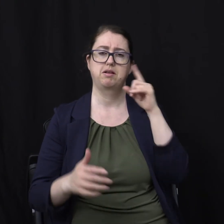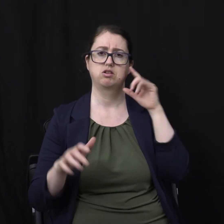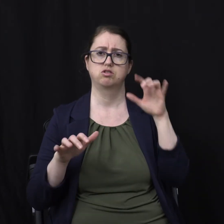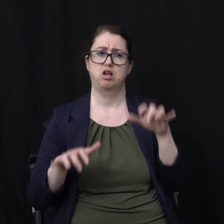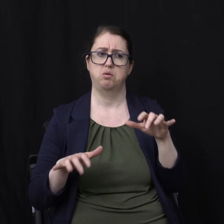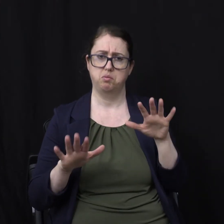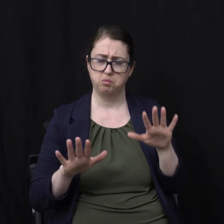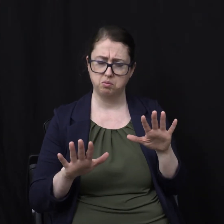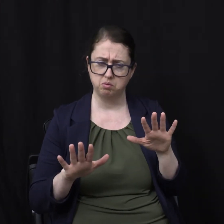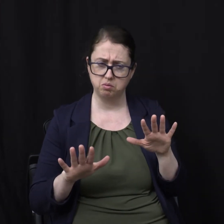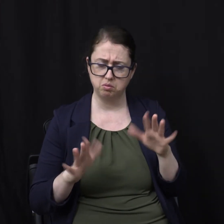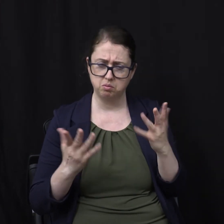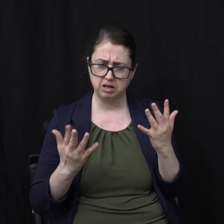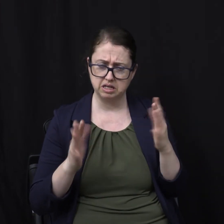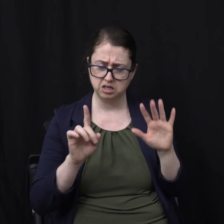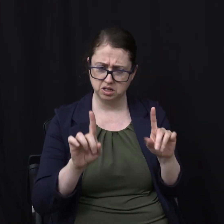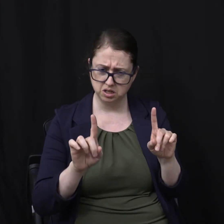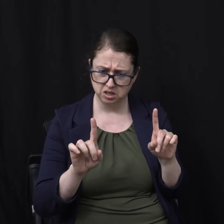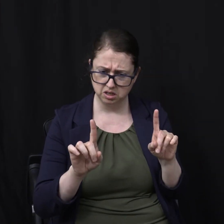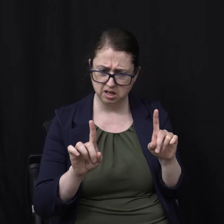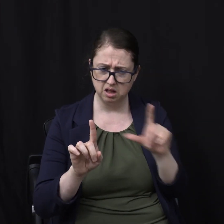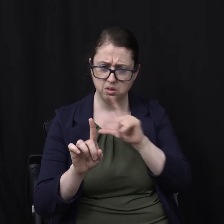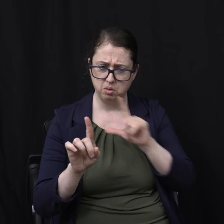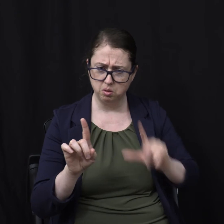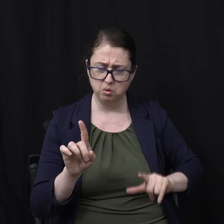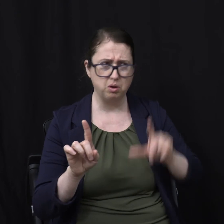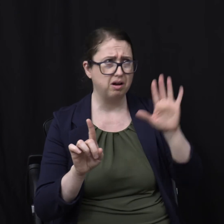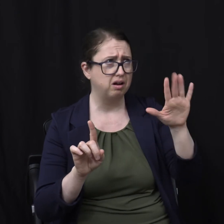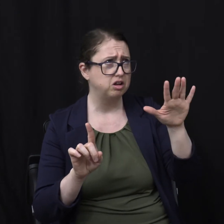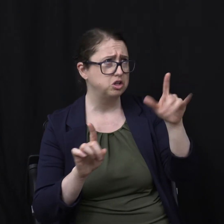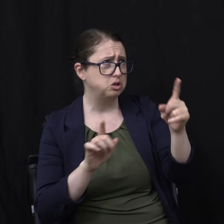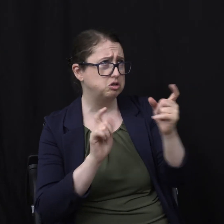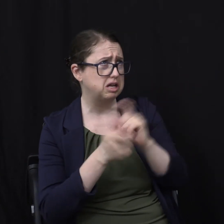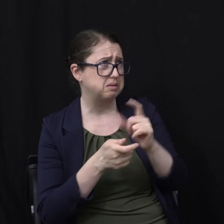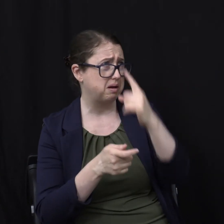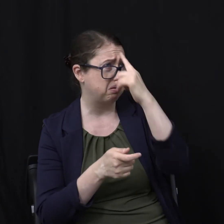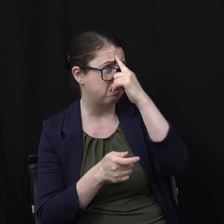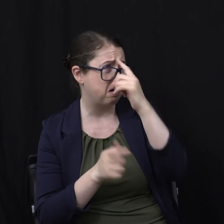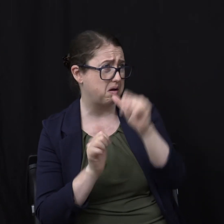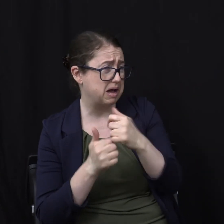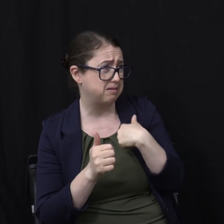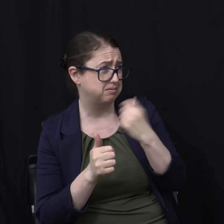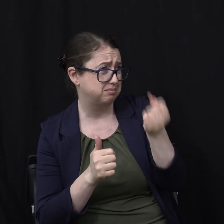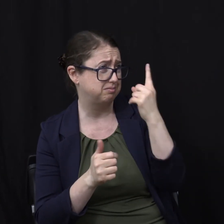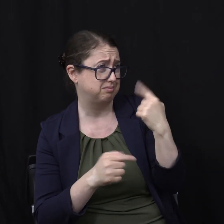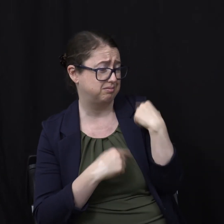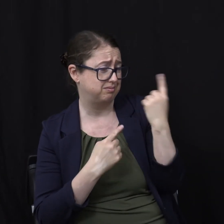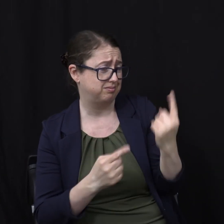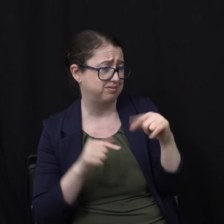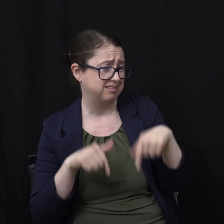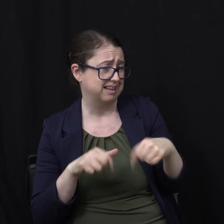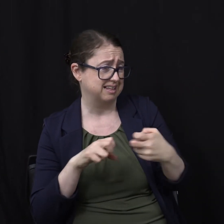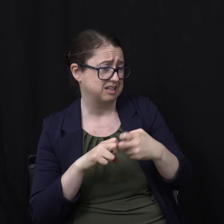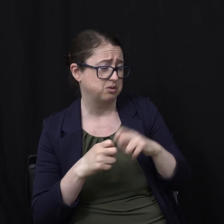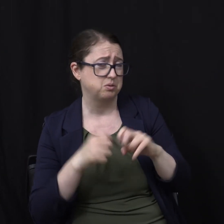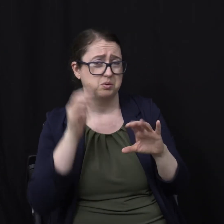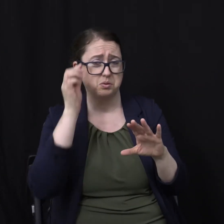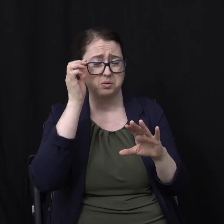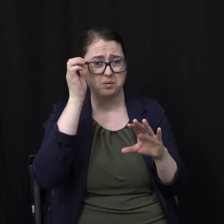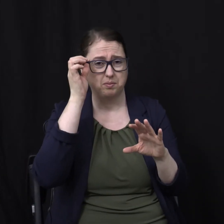At that moment You're going Lord You're changing my orientation here On how I've understood This issue Wait a minute He